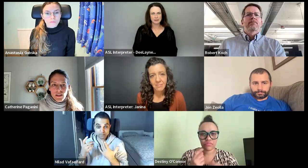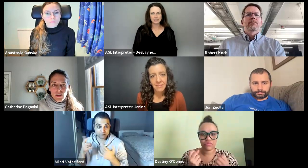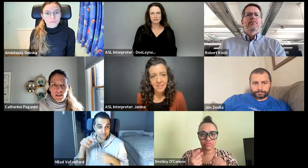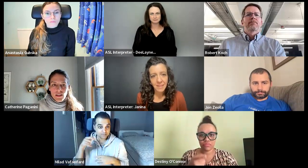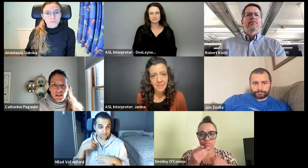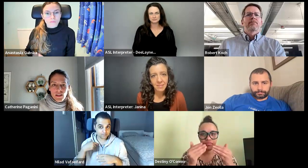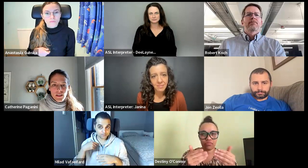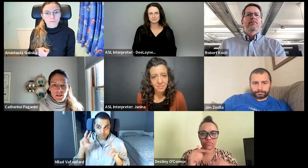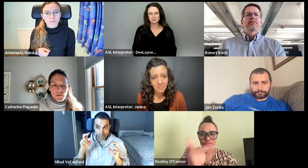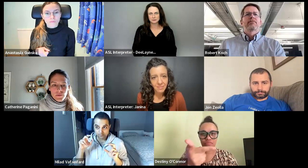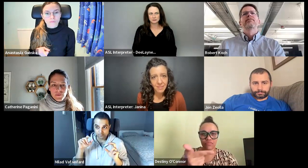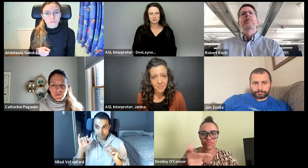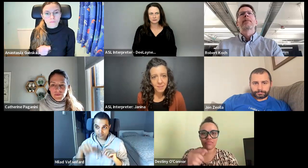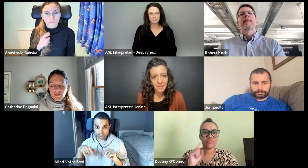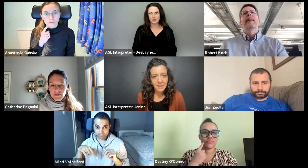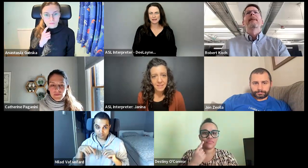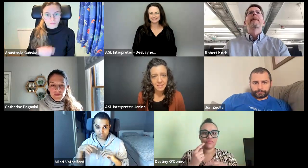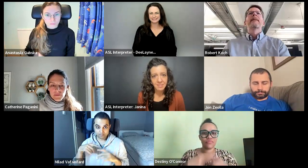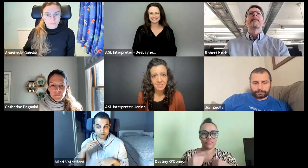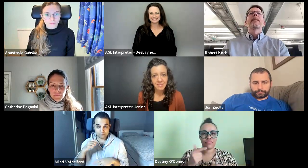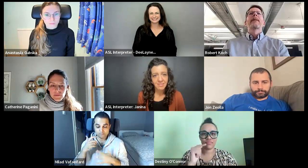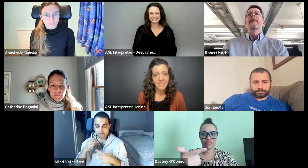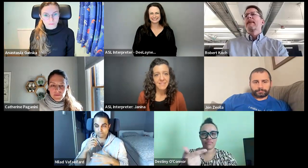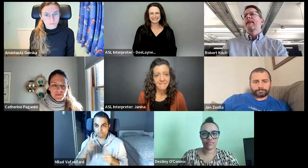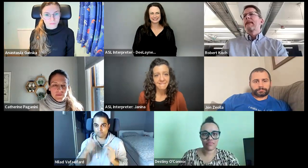Yeah, Milad. Is that for me? ahead.